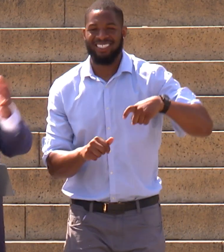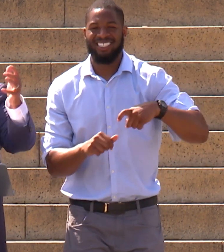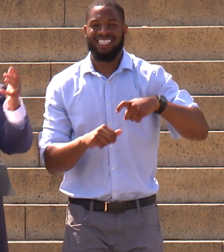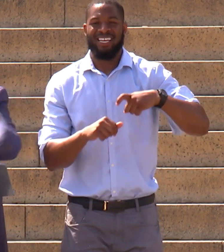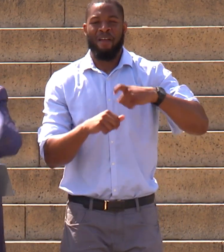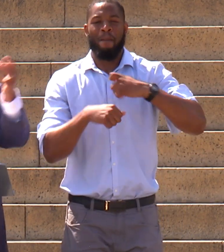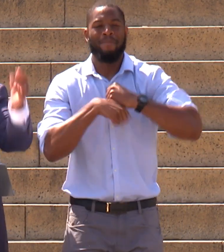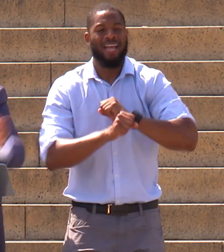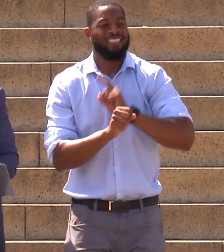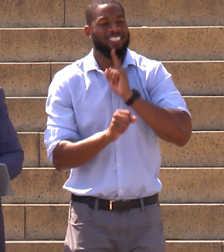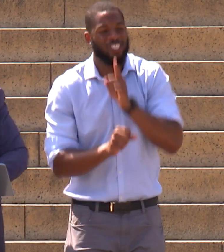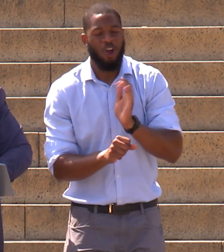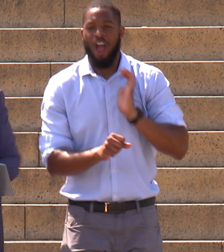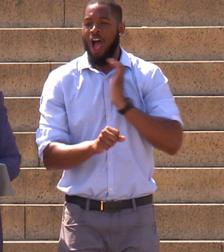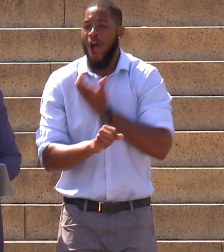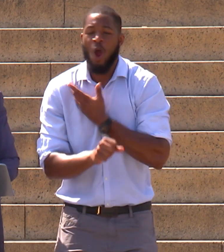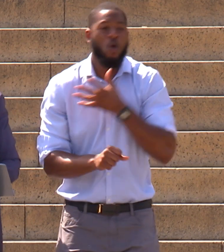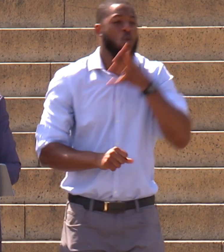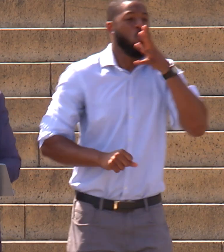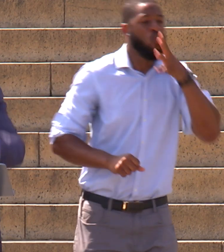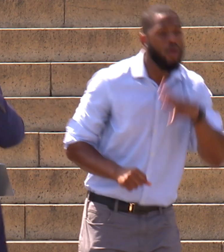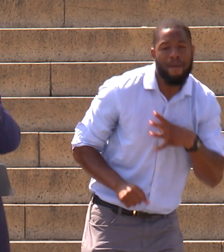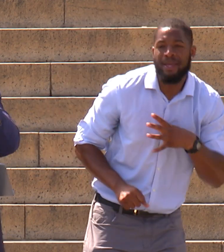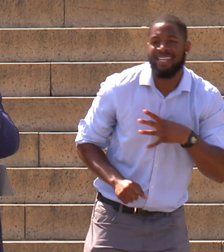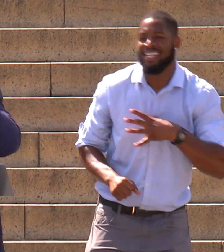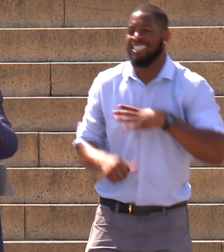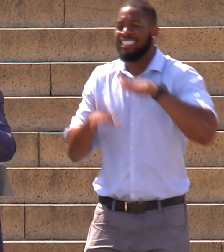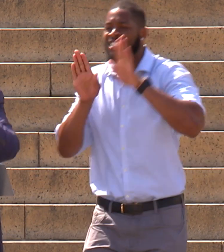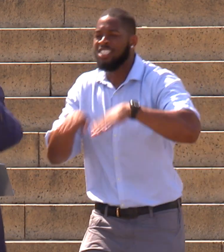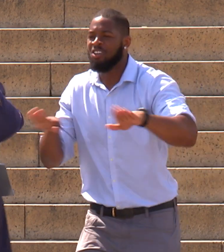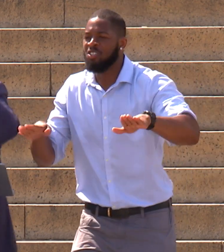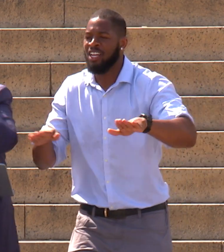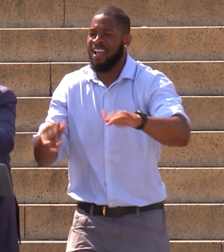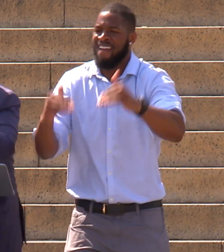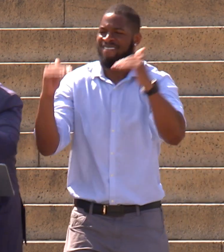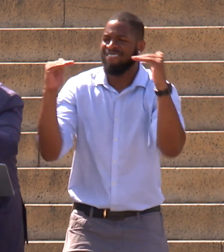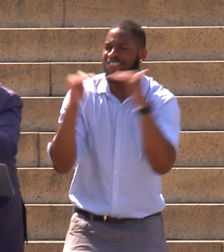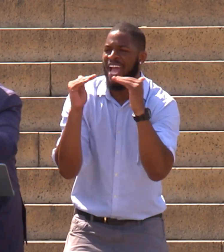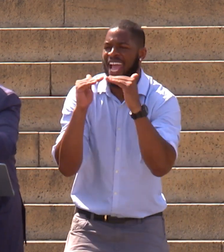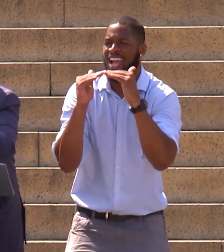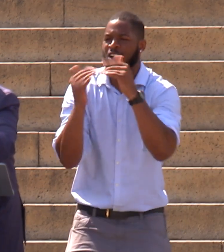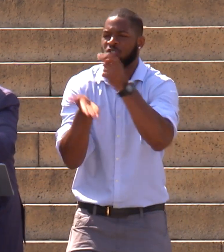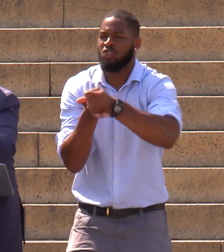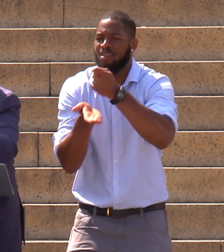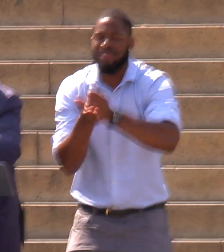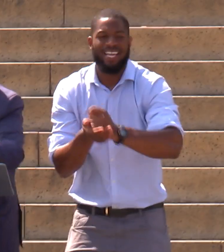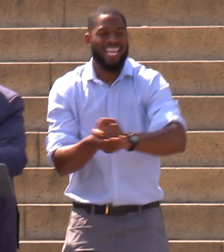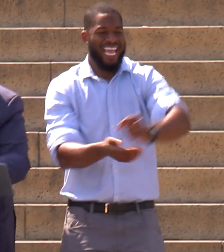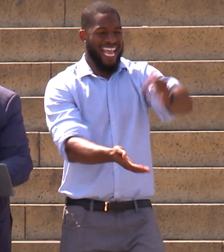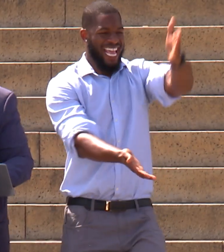women and children are treated fairly. We must end gun violence.